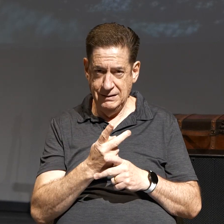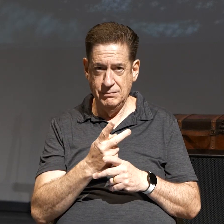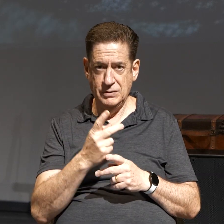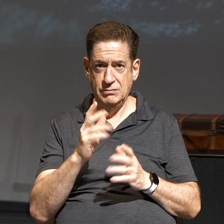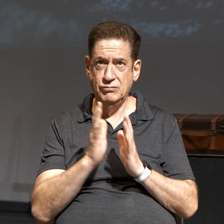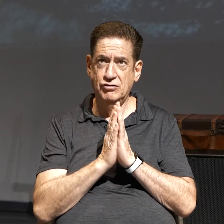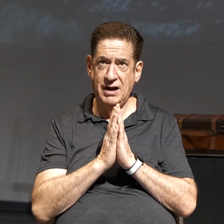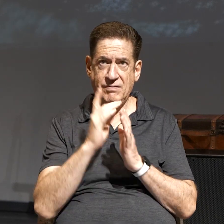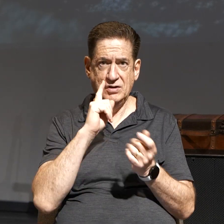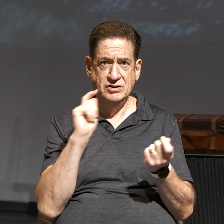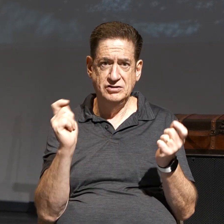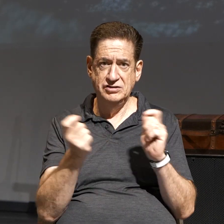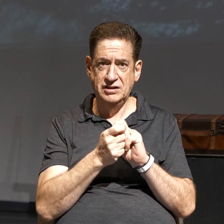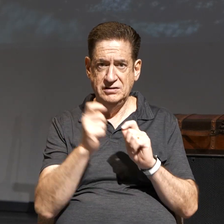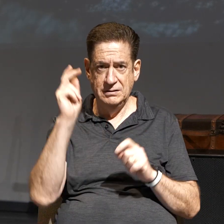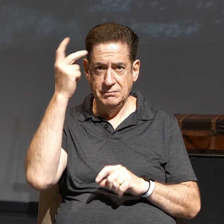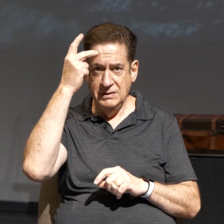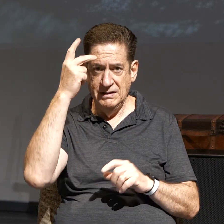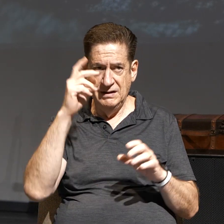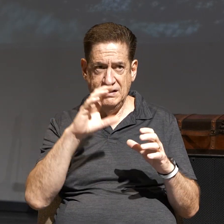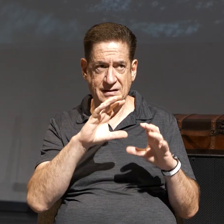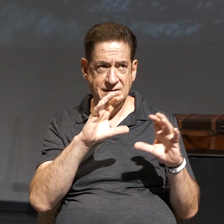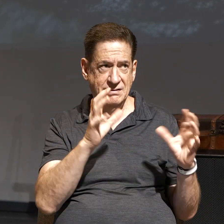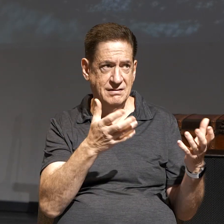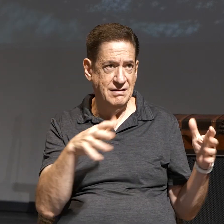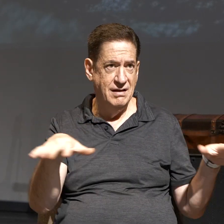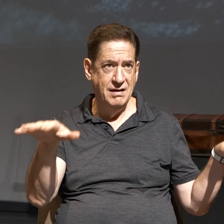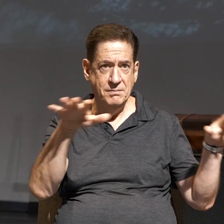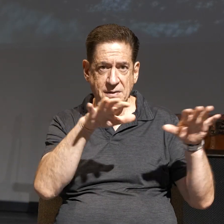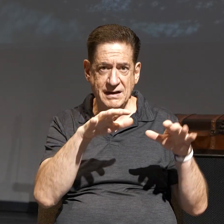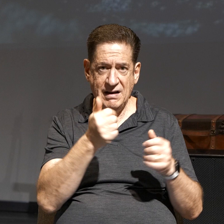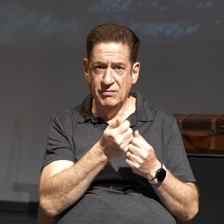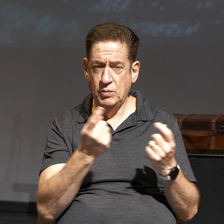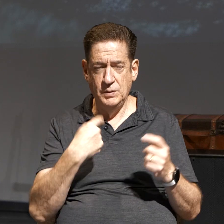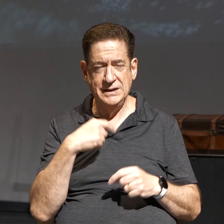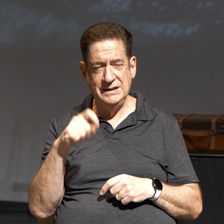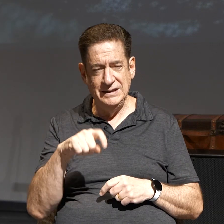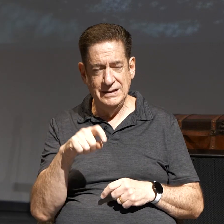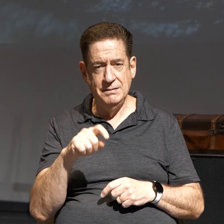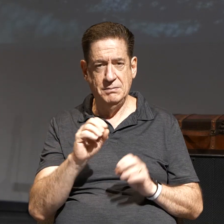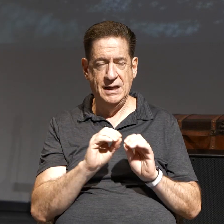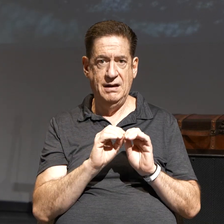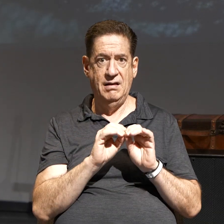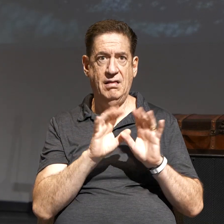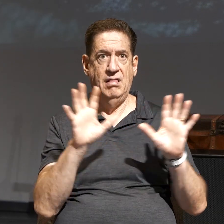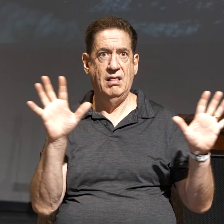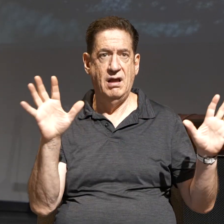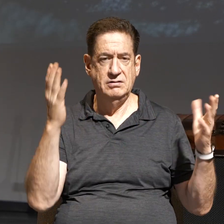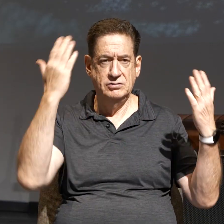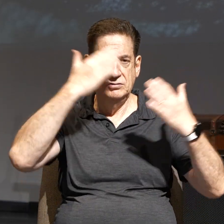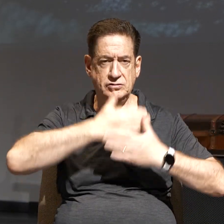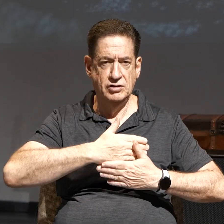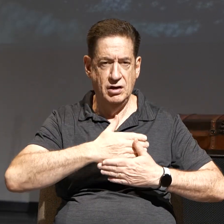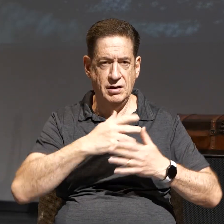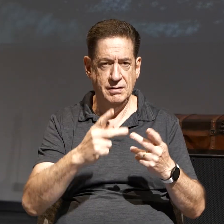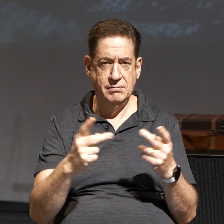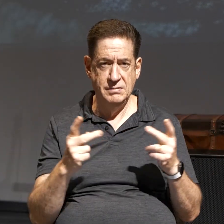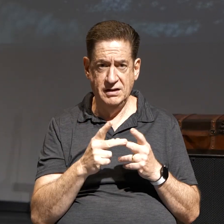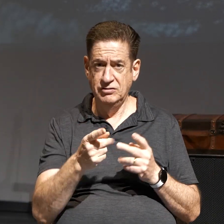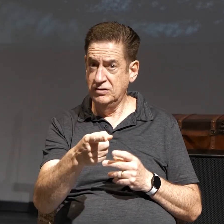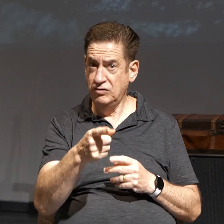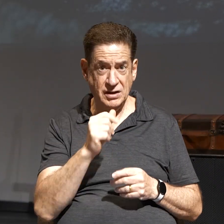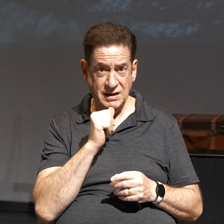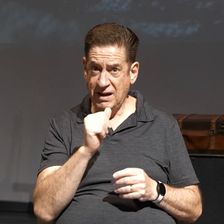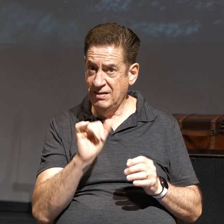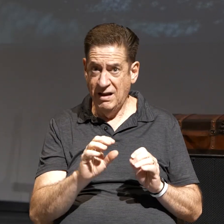in the political climate and in every place else. But we need to be that light in this dark place. You're not going to be that light. You're going to be taken